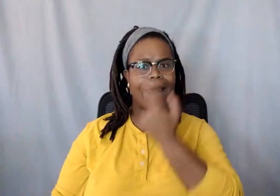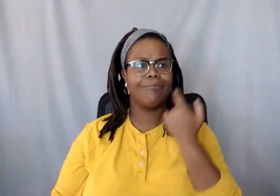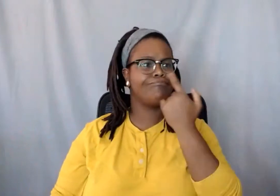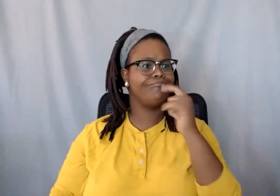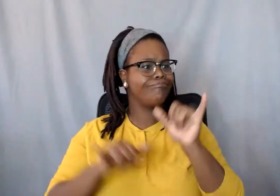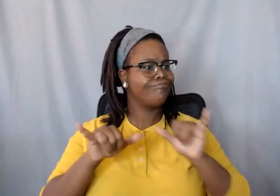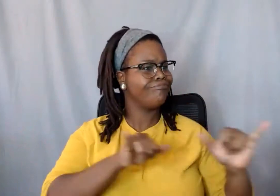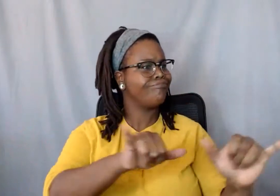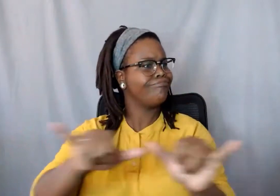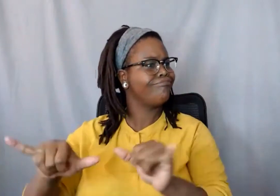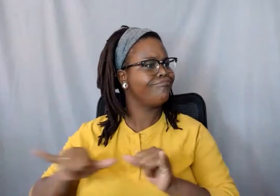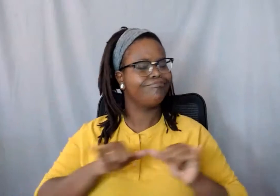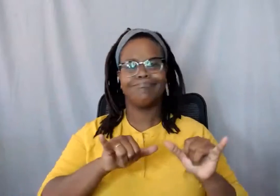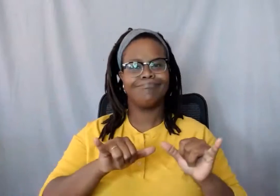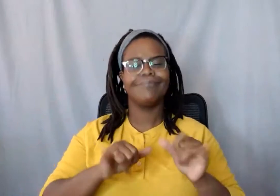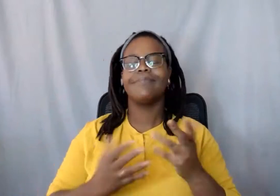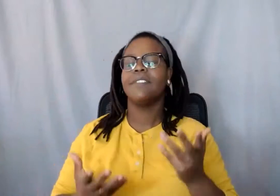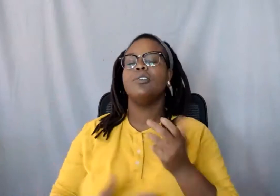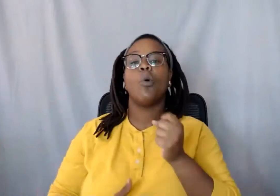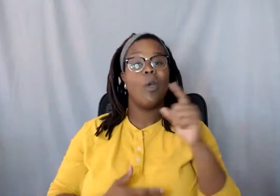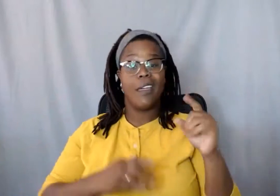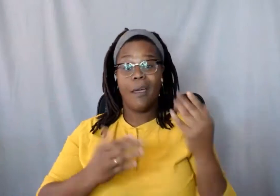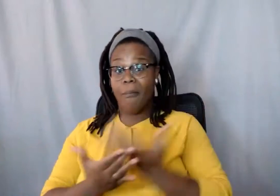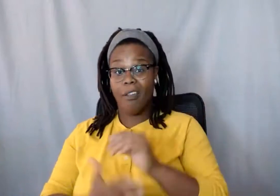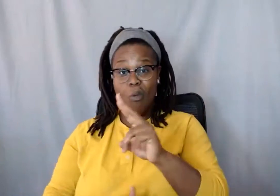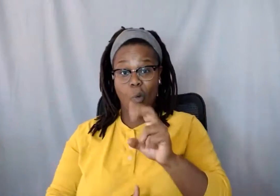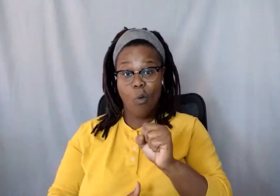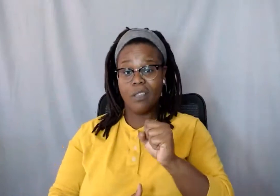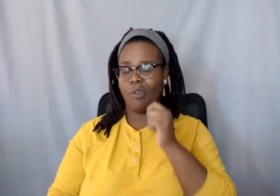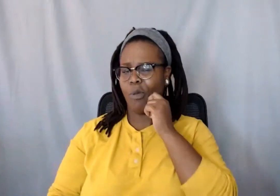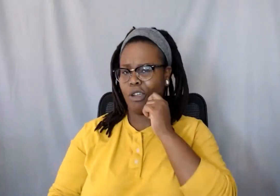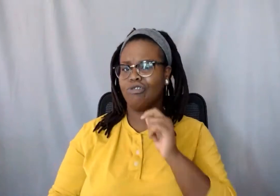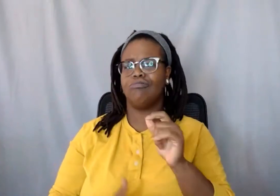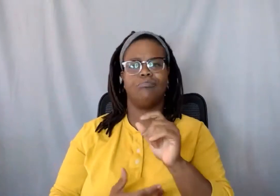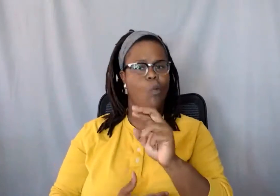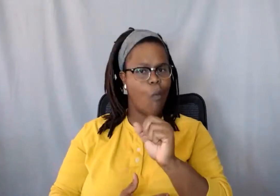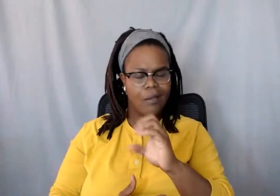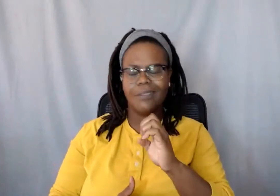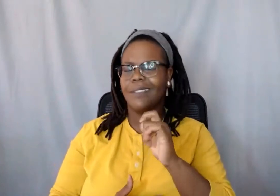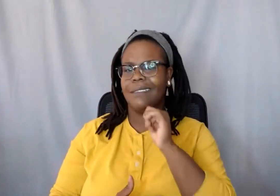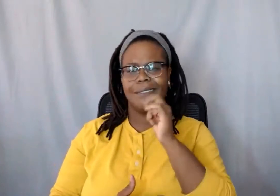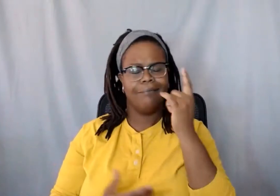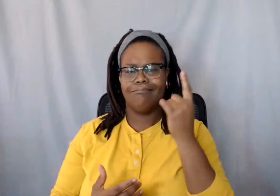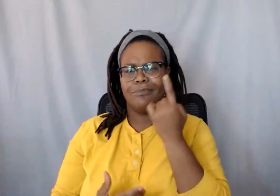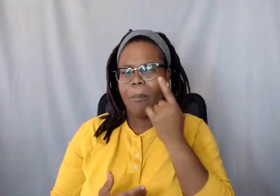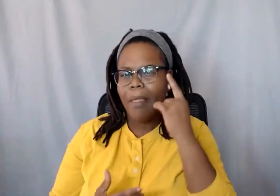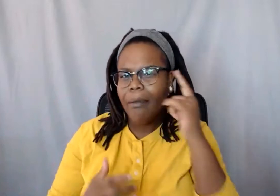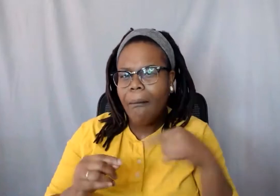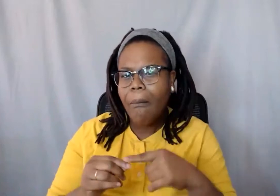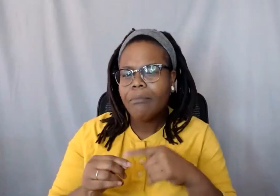here to the United States, the notion of race became more prevalent in my mind, where I started realizing that I was classified based on my color of